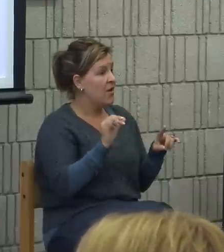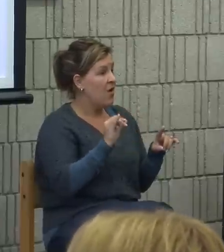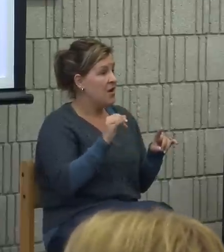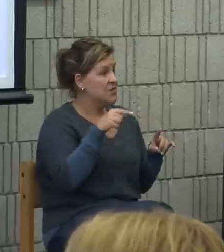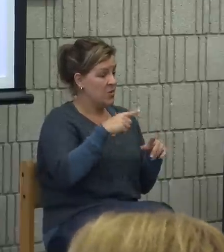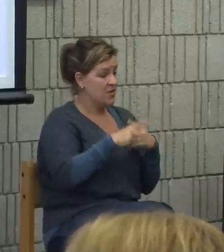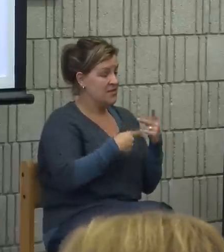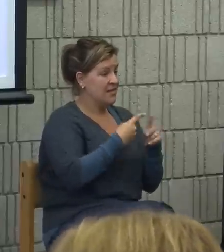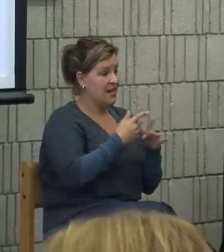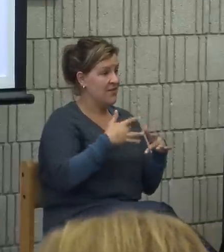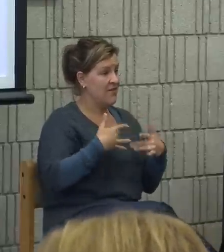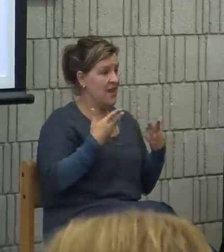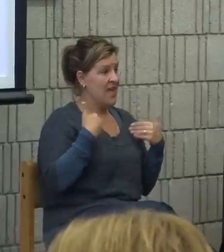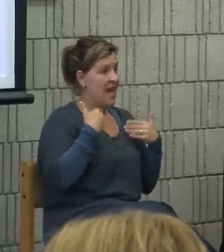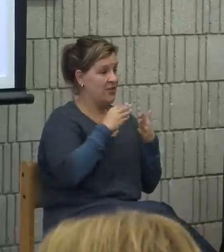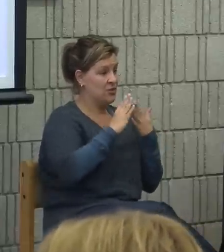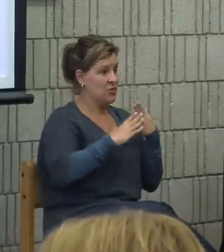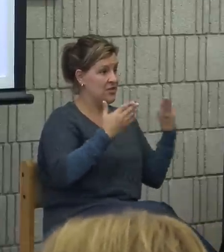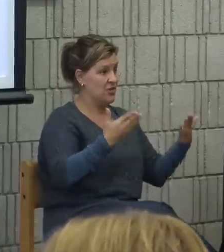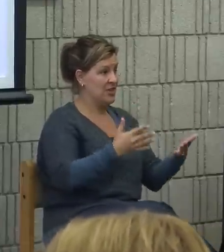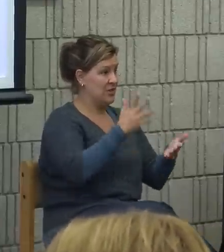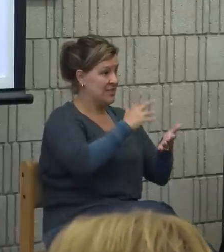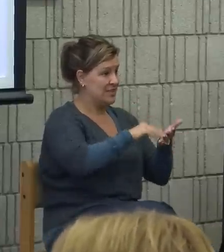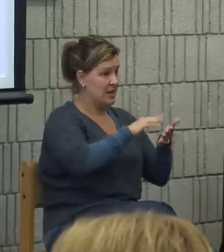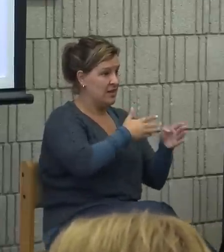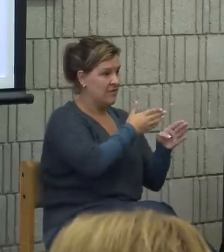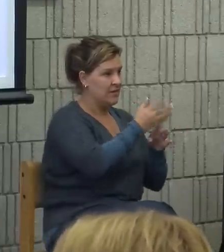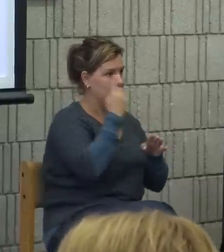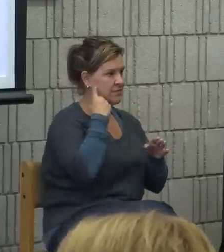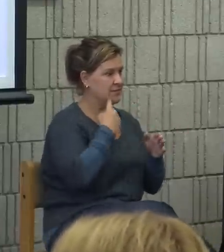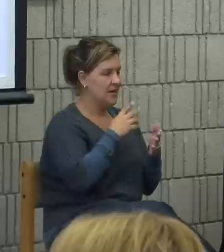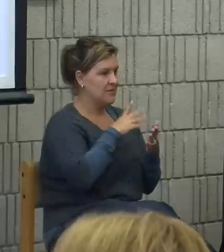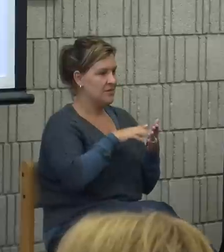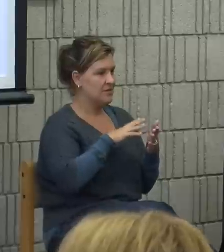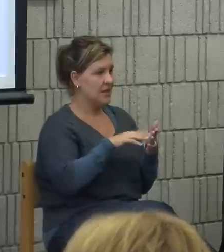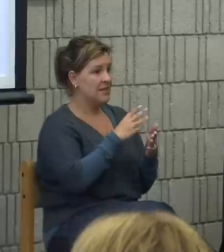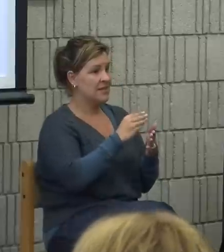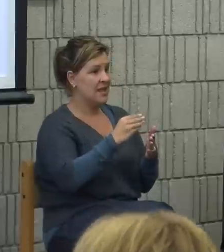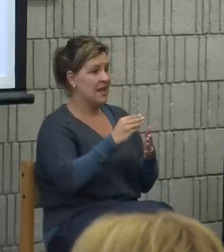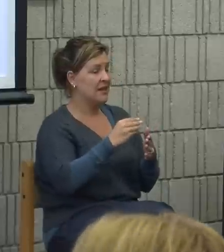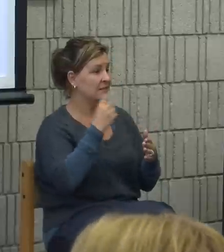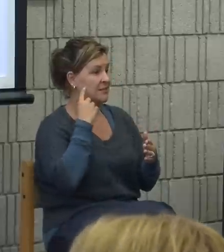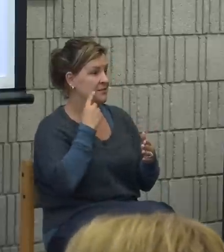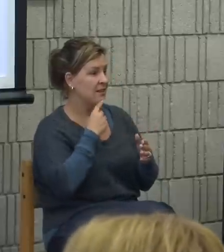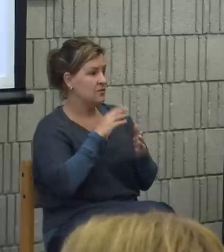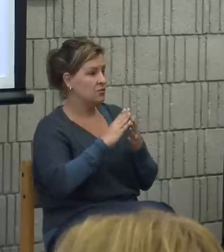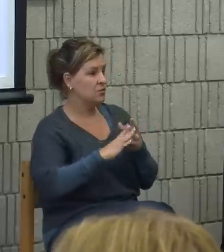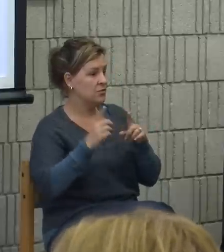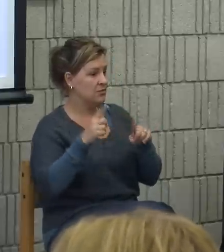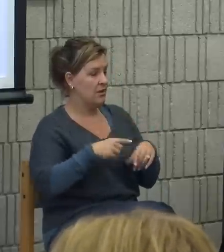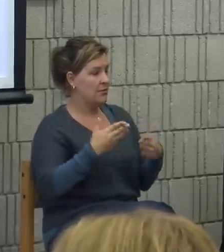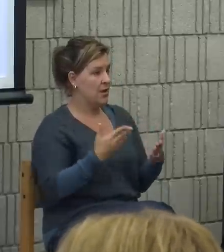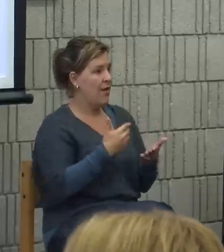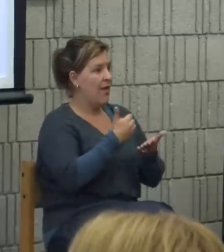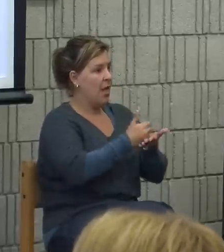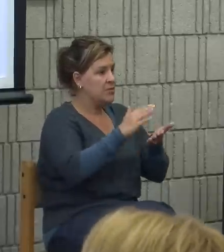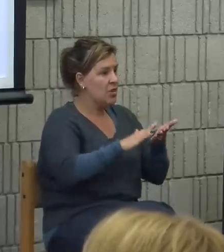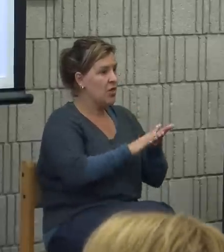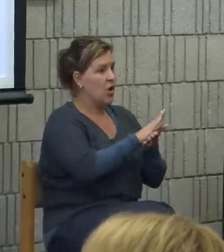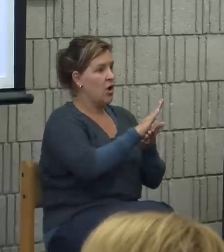having students here who are studying in the field, and having students from the deaf community here, also helps the college reach its goals.